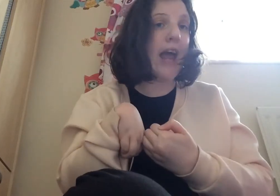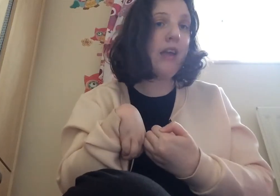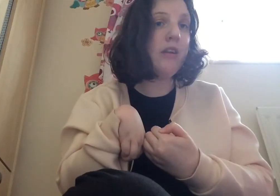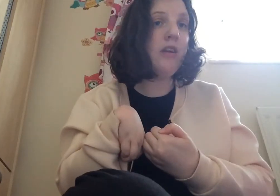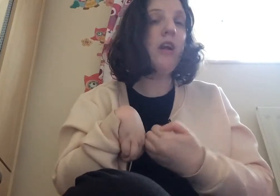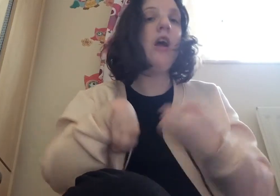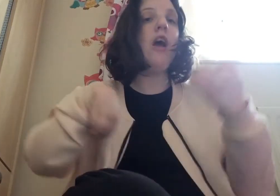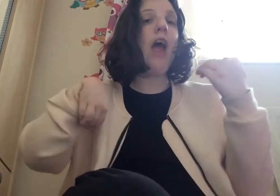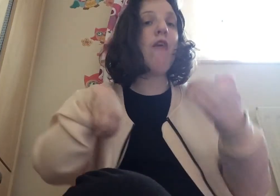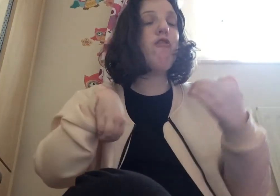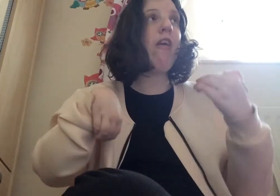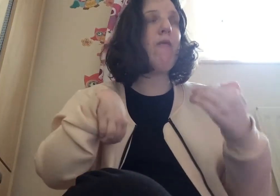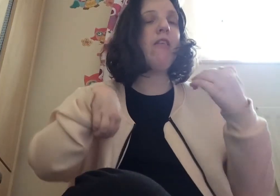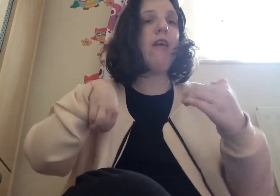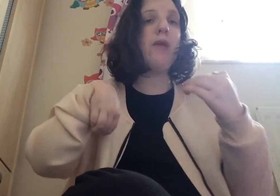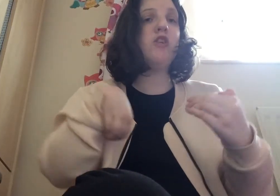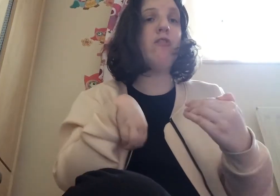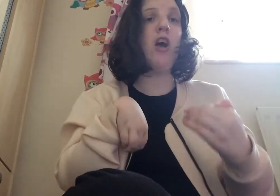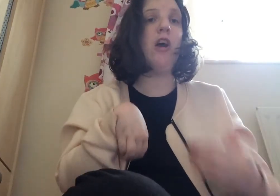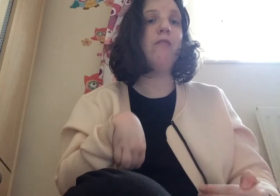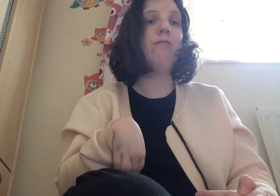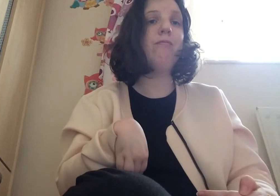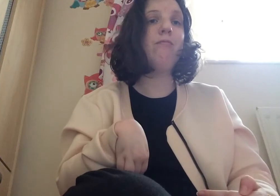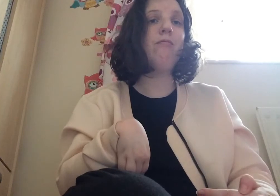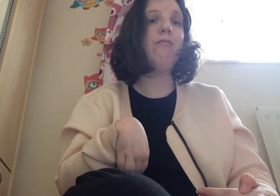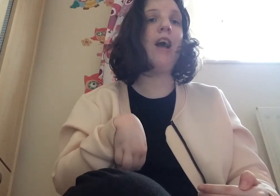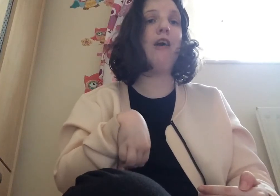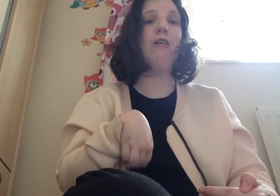every time i see a picture of her i go